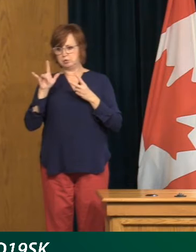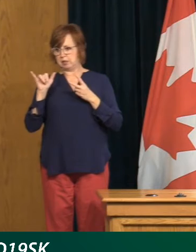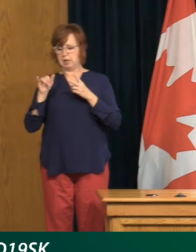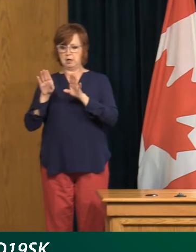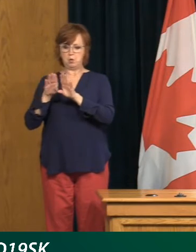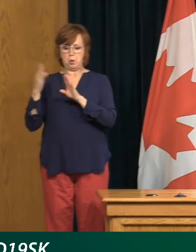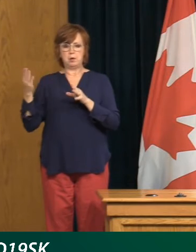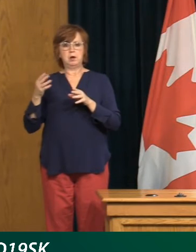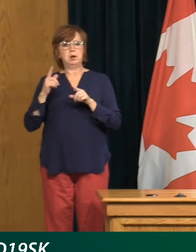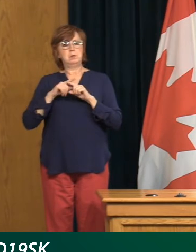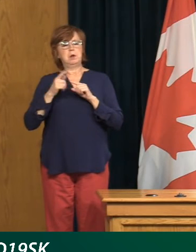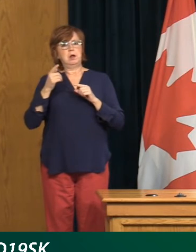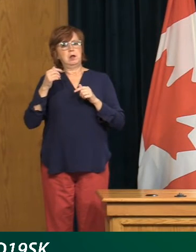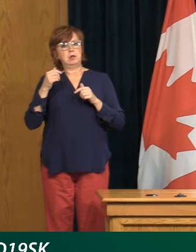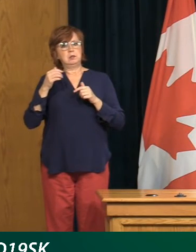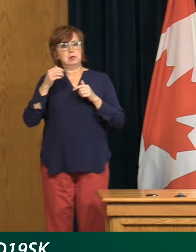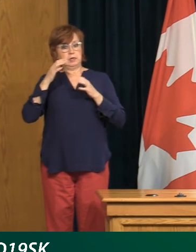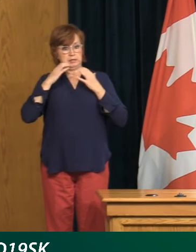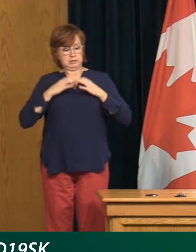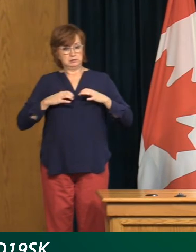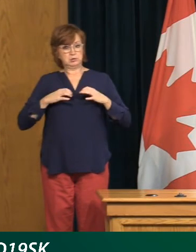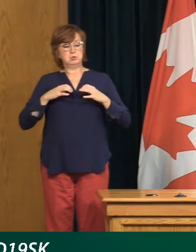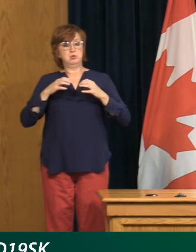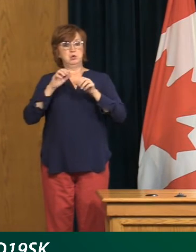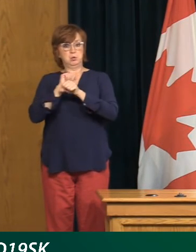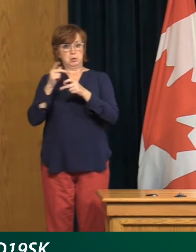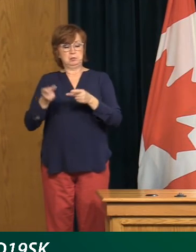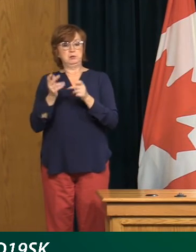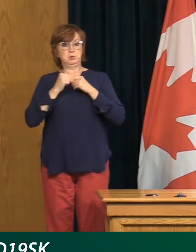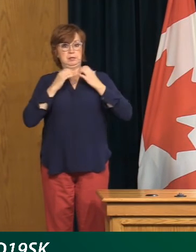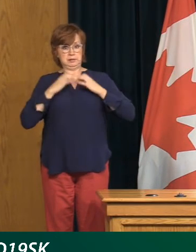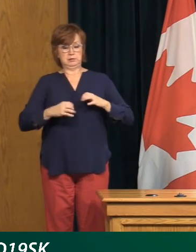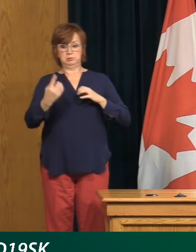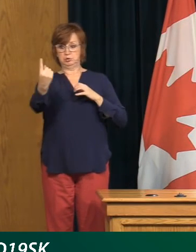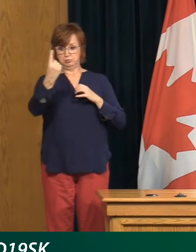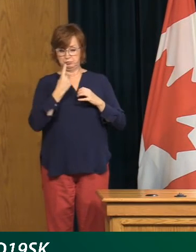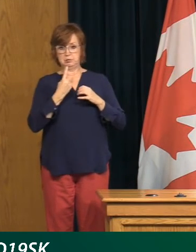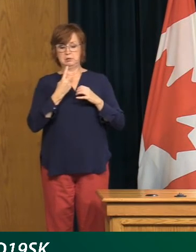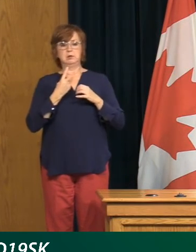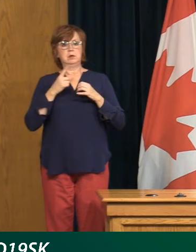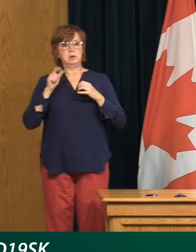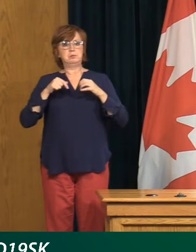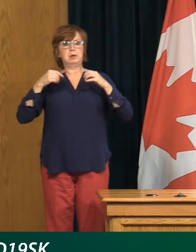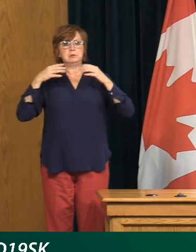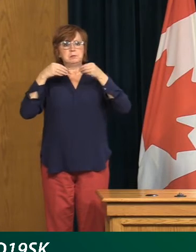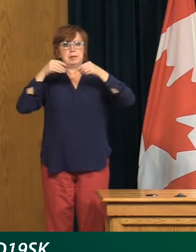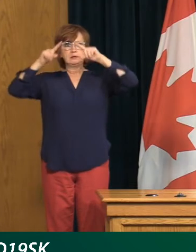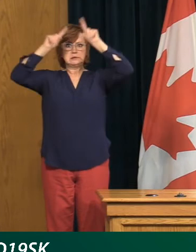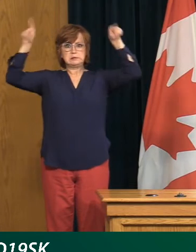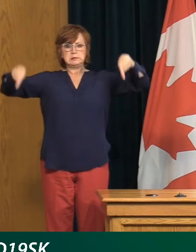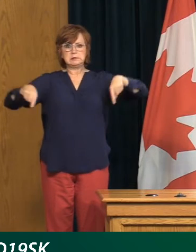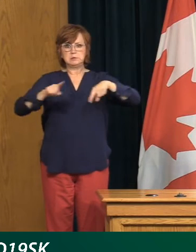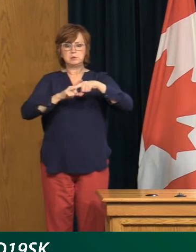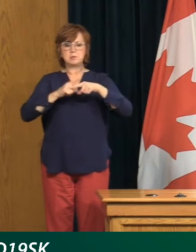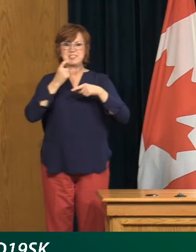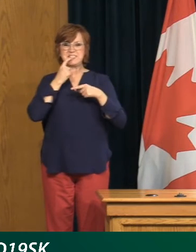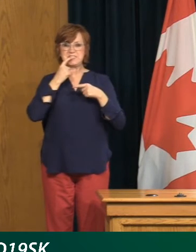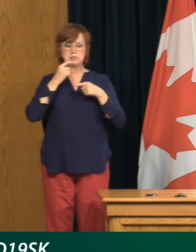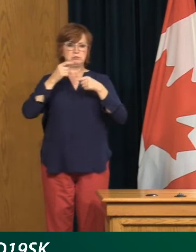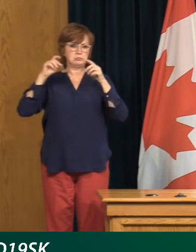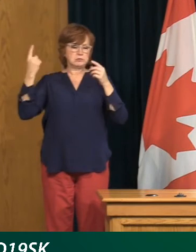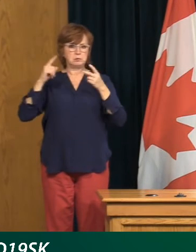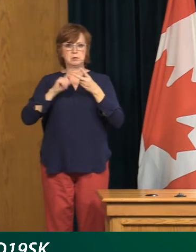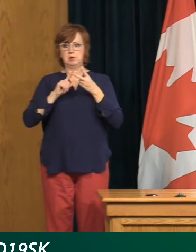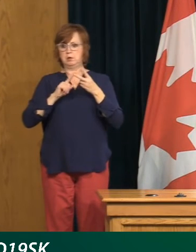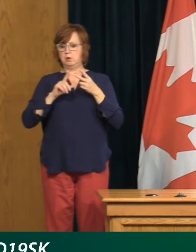-facing workplace had guidelines that they had to follow. But an office area, private or public, which wasn't really open to the public,